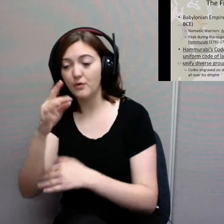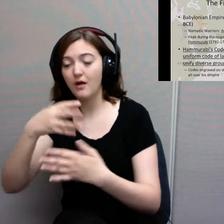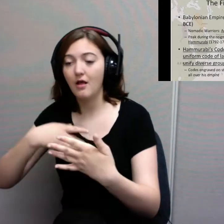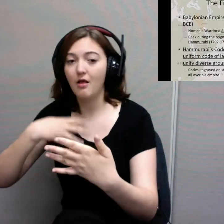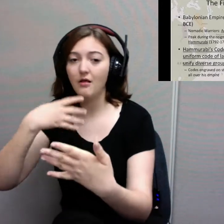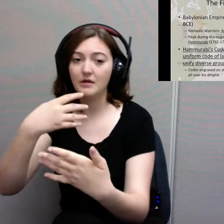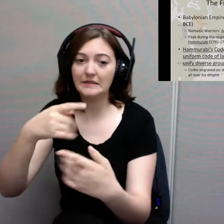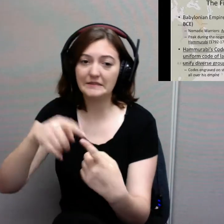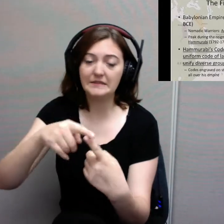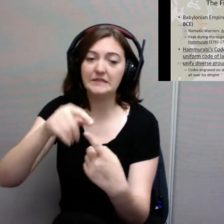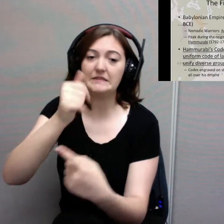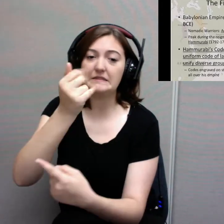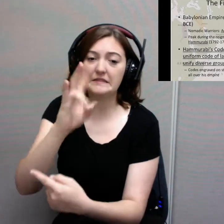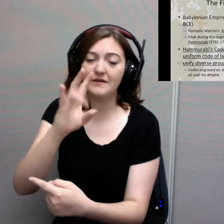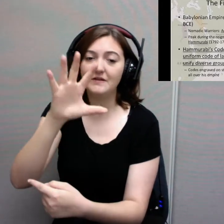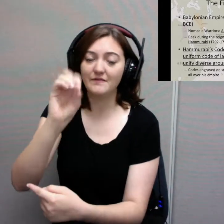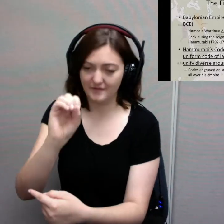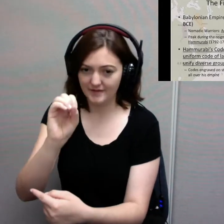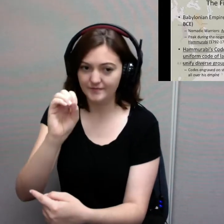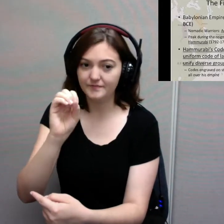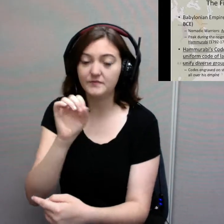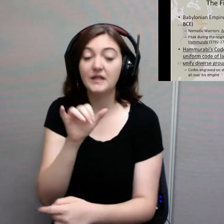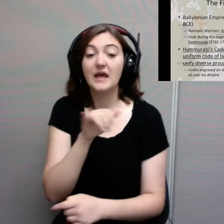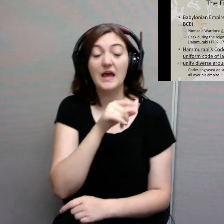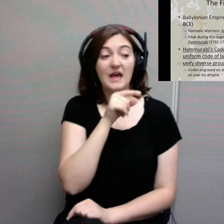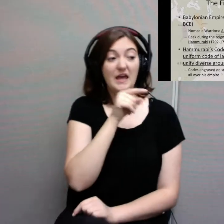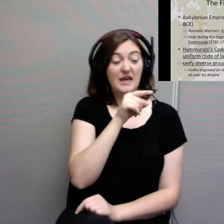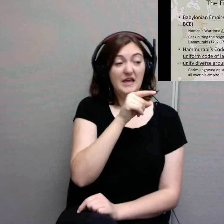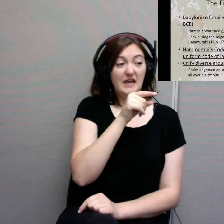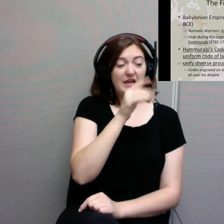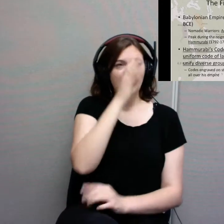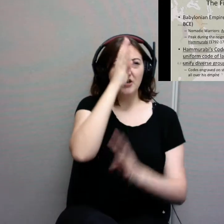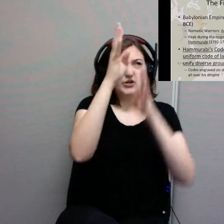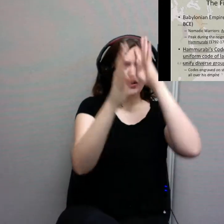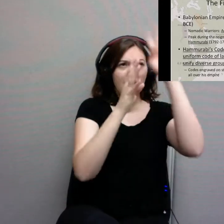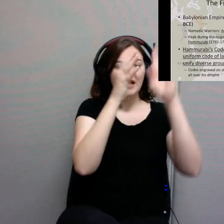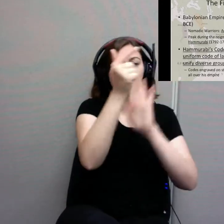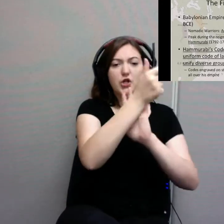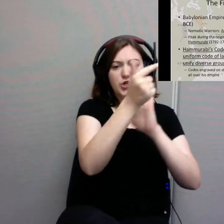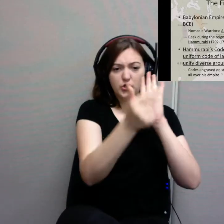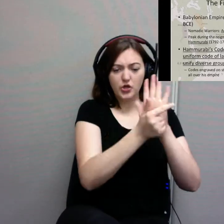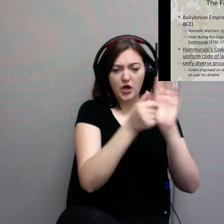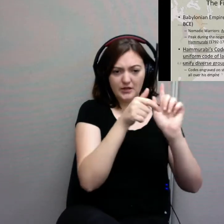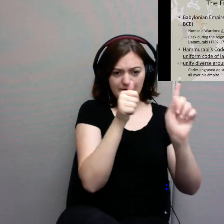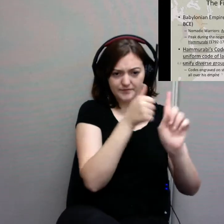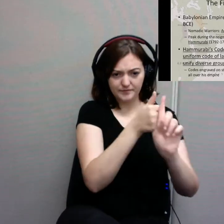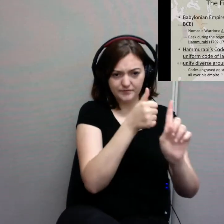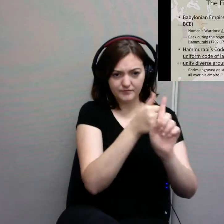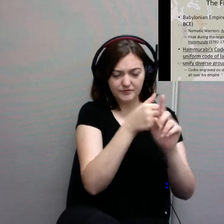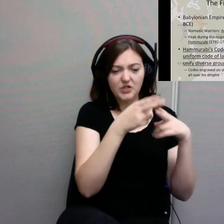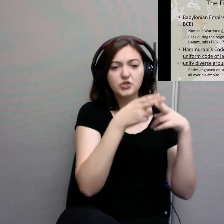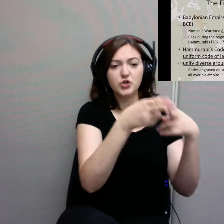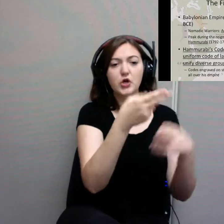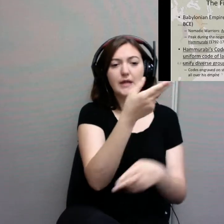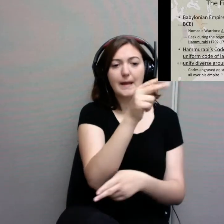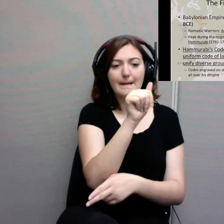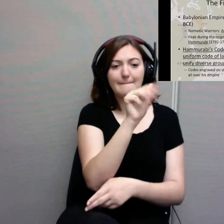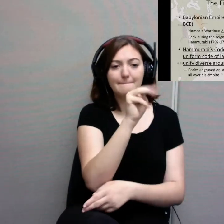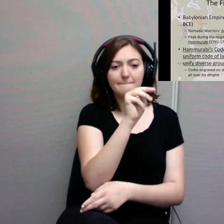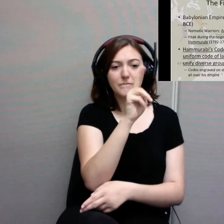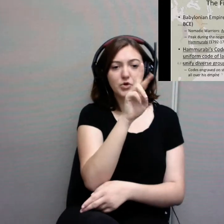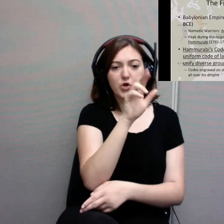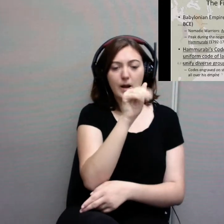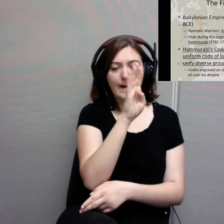law and rules within civilization. And it's called Hammurabi's Code. And it's going to be a uniform code of